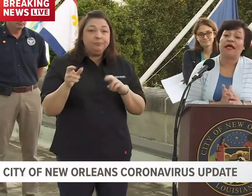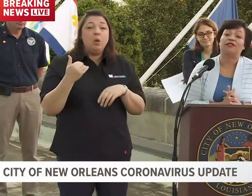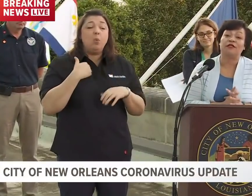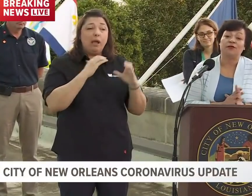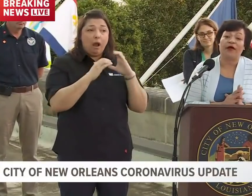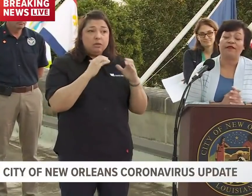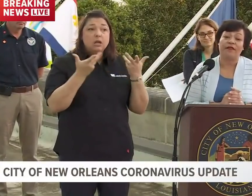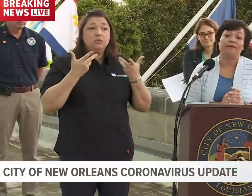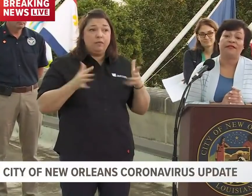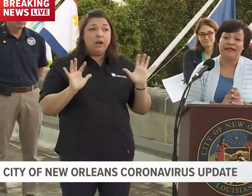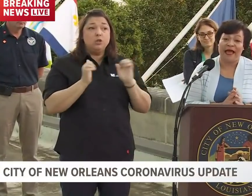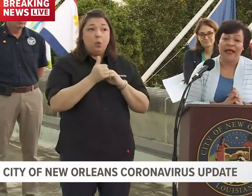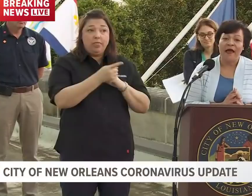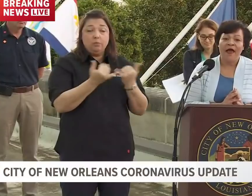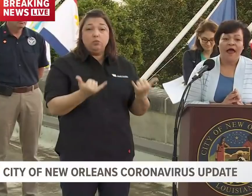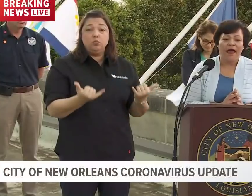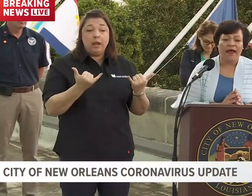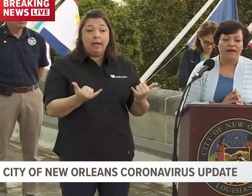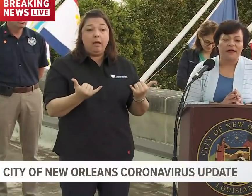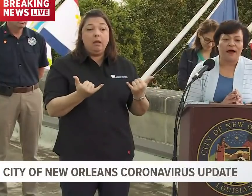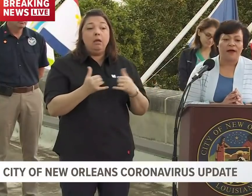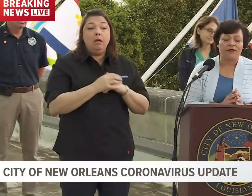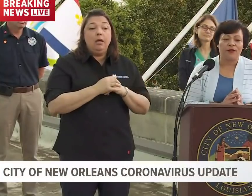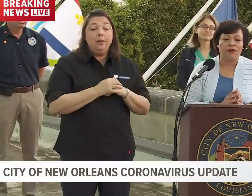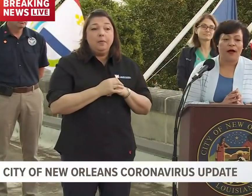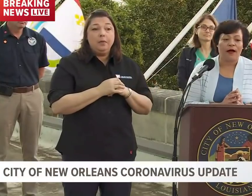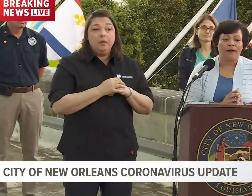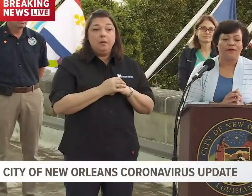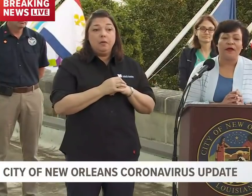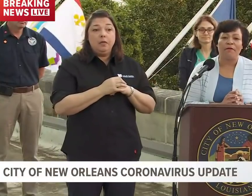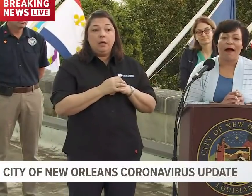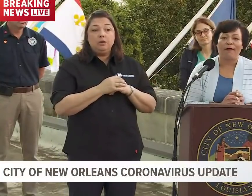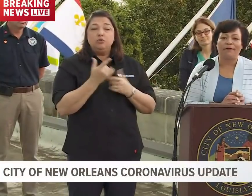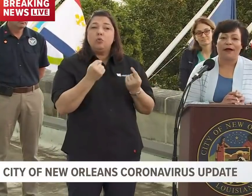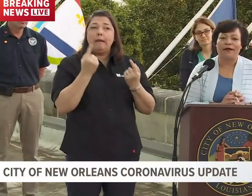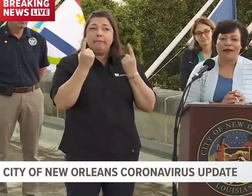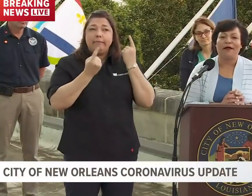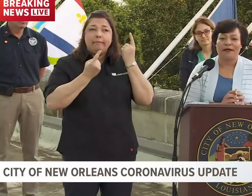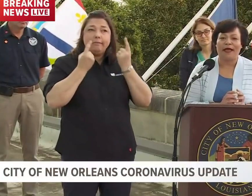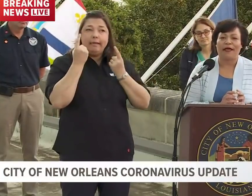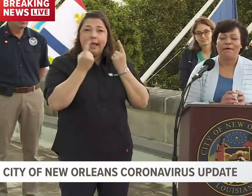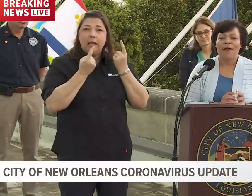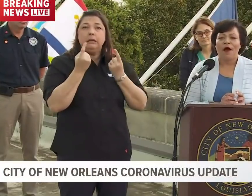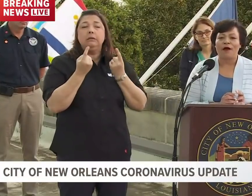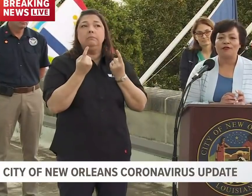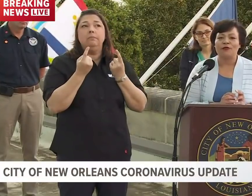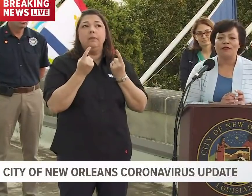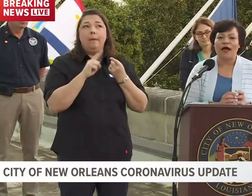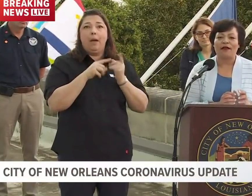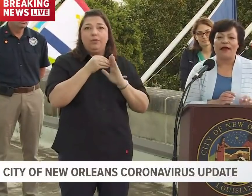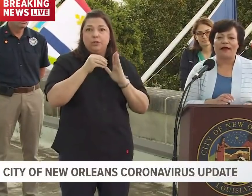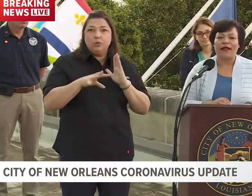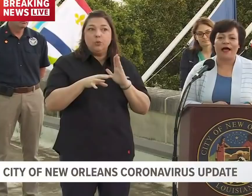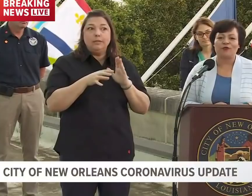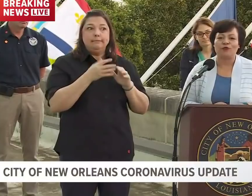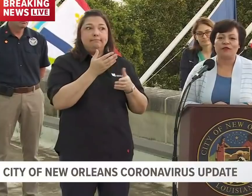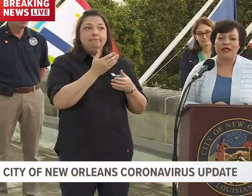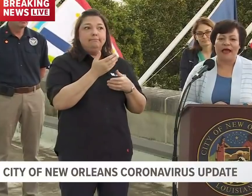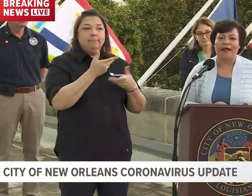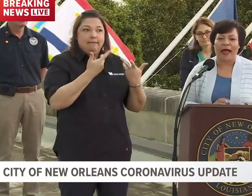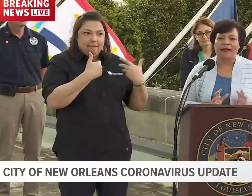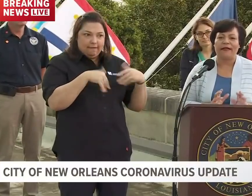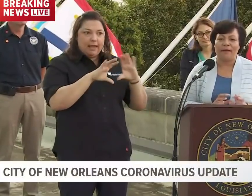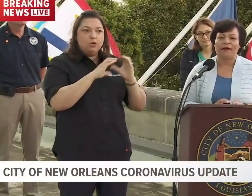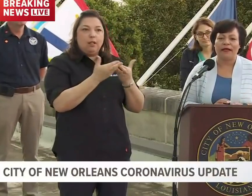conversations with them today and to think about getting, again, our students out of that classroom